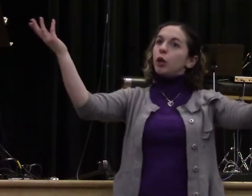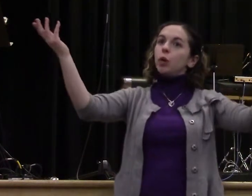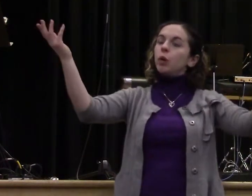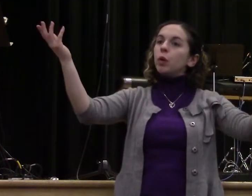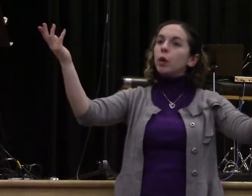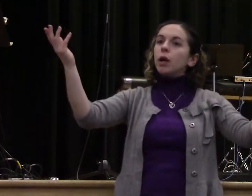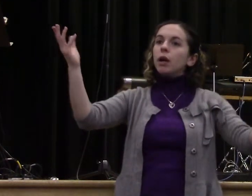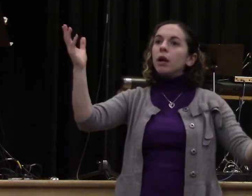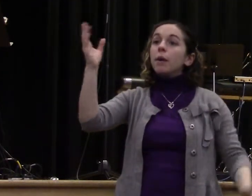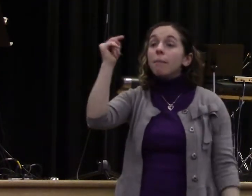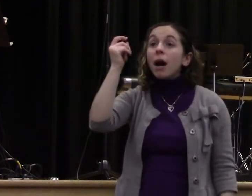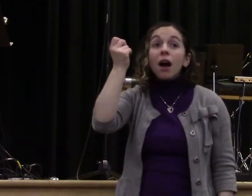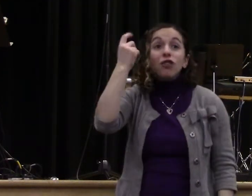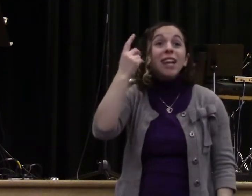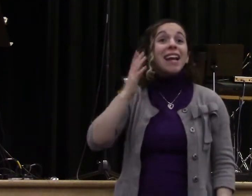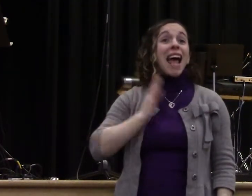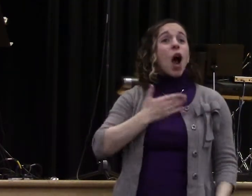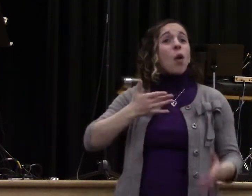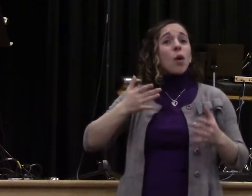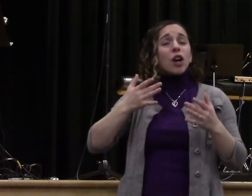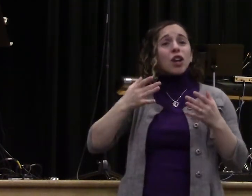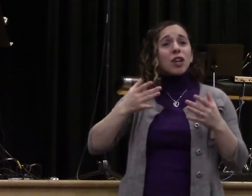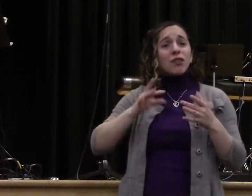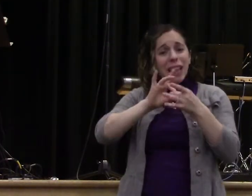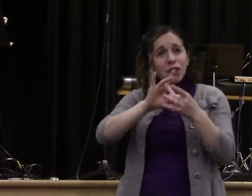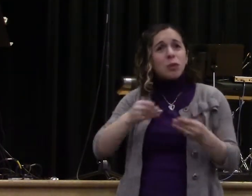way for your life to be involved in mess.